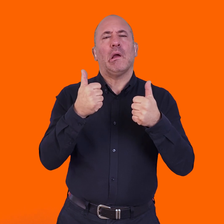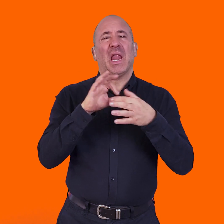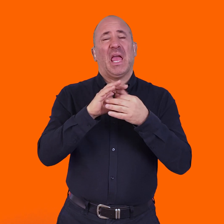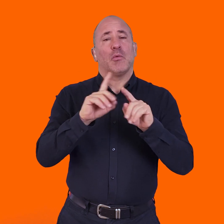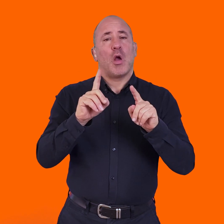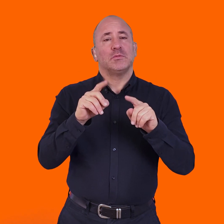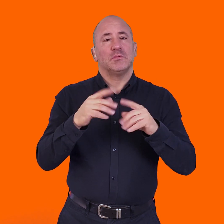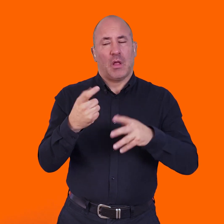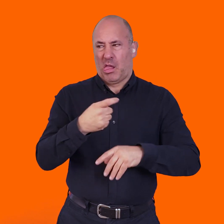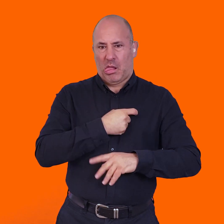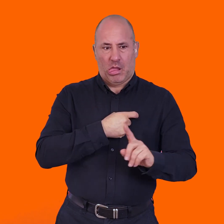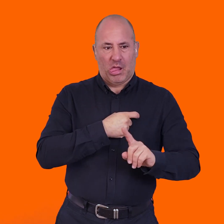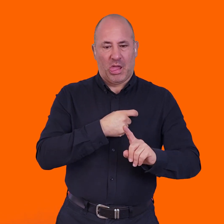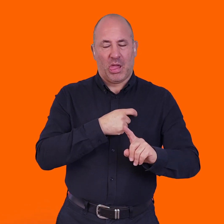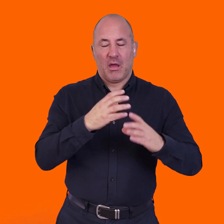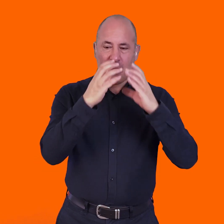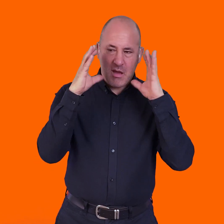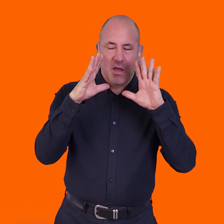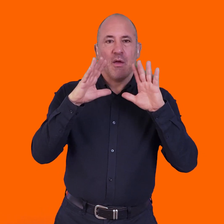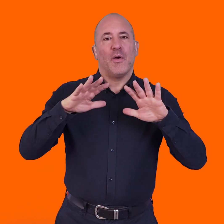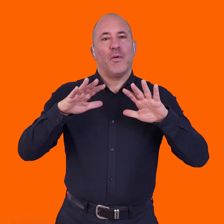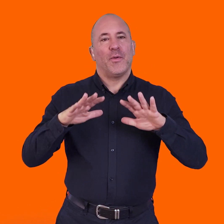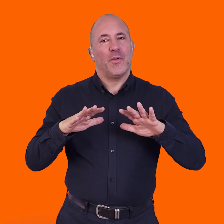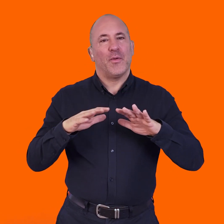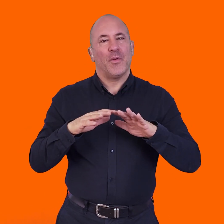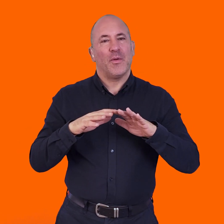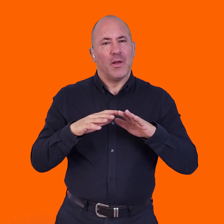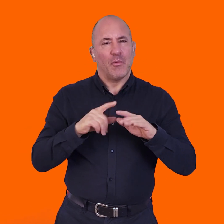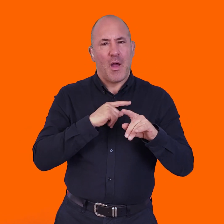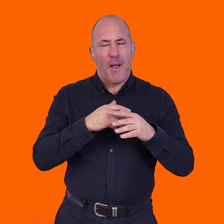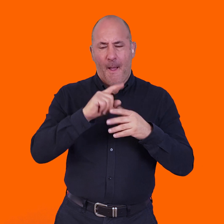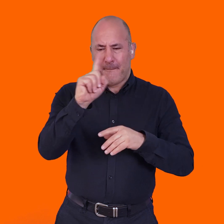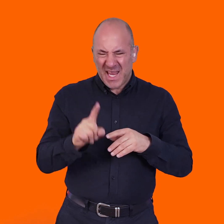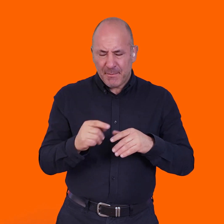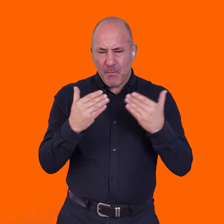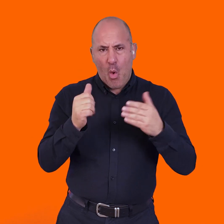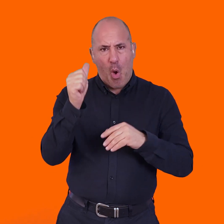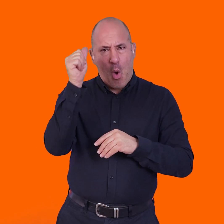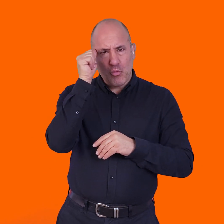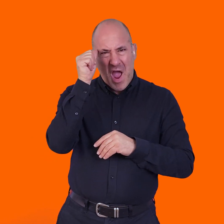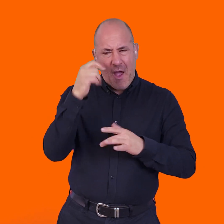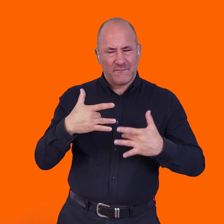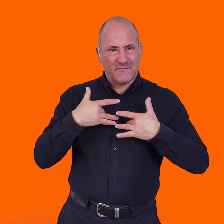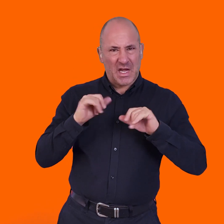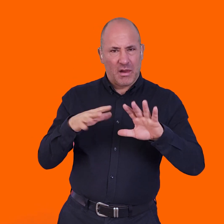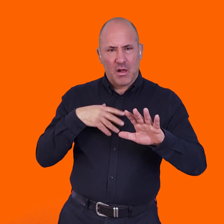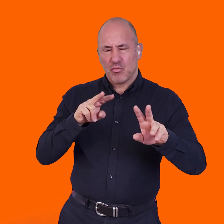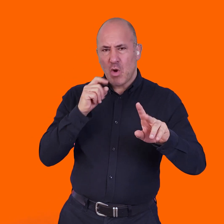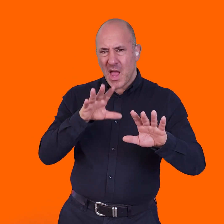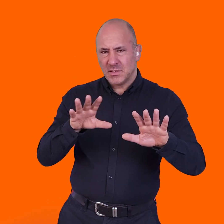you know, regarding anxiety has been, you know, it's taking, it's really being aware of how